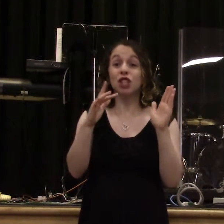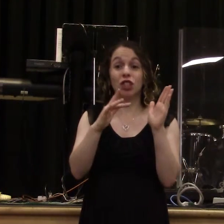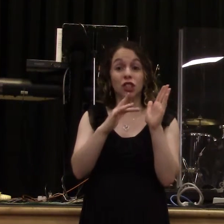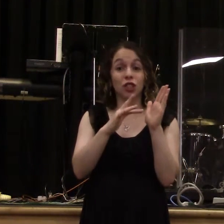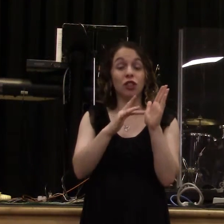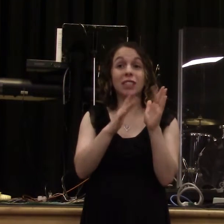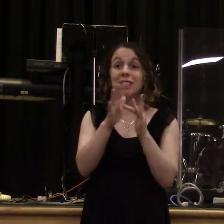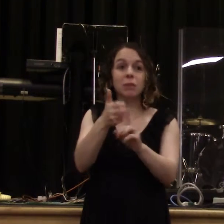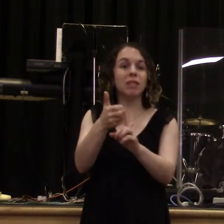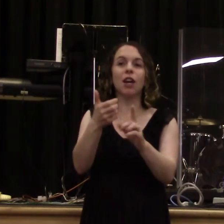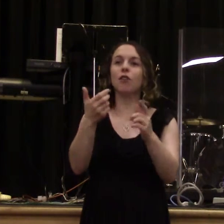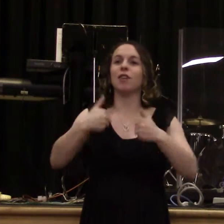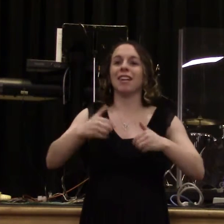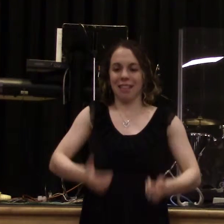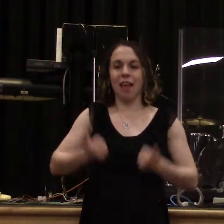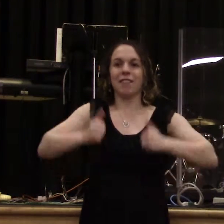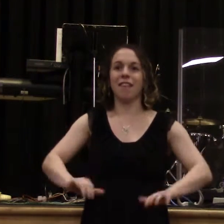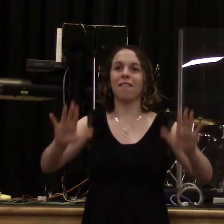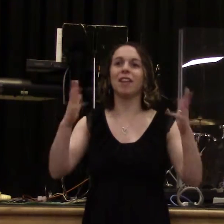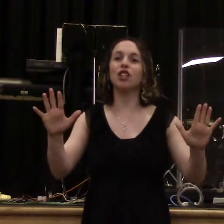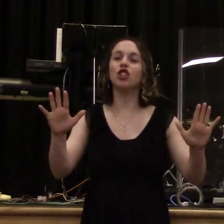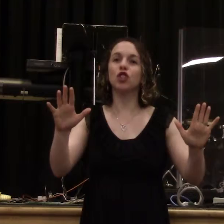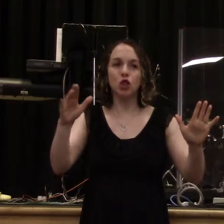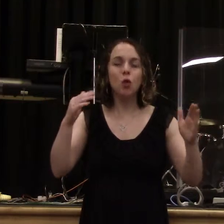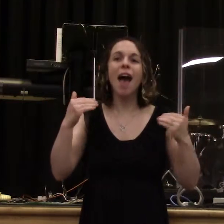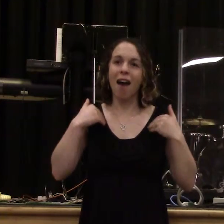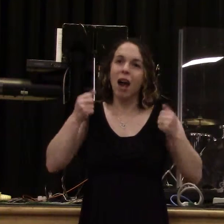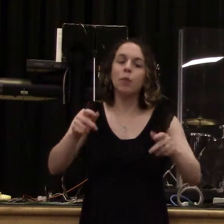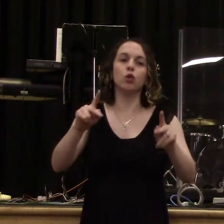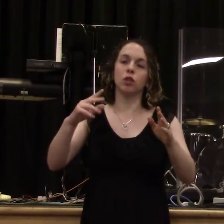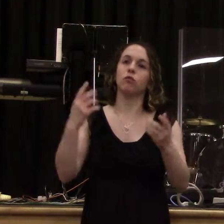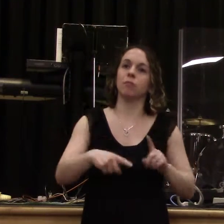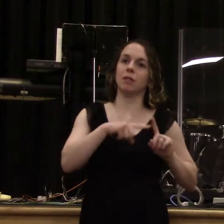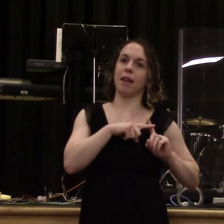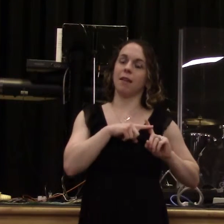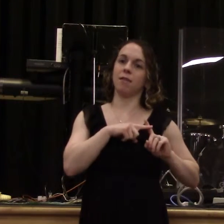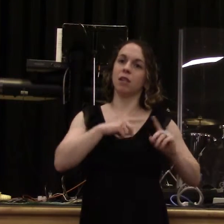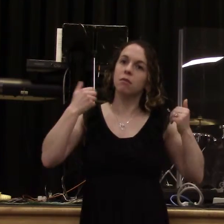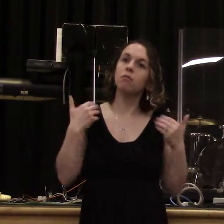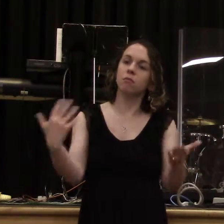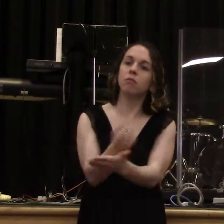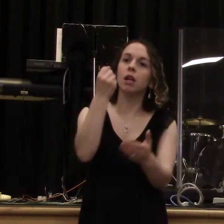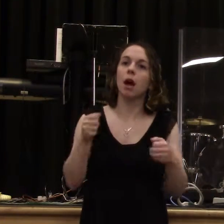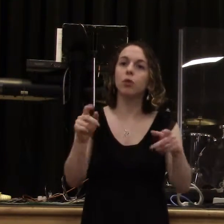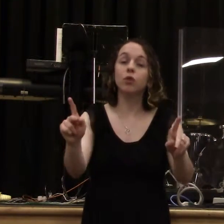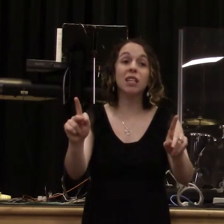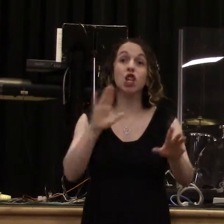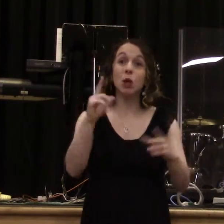these verses. The night is almost gone and the day is near. Therefore, let us lay aside the deeds of darkness and put